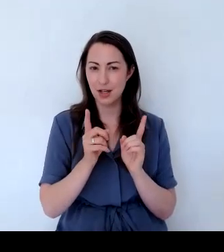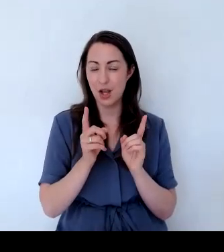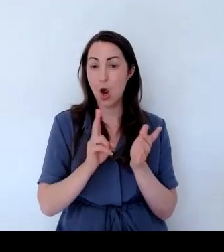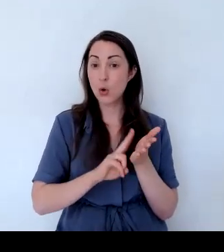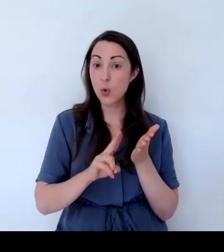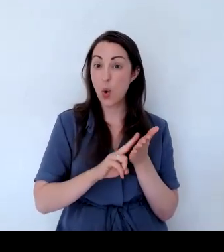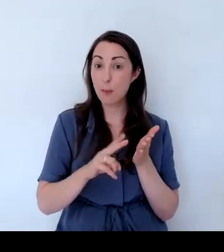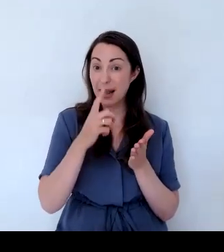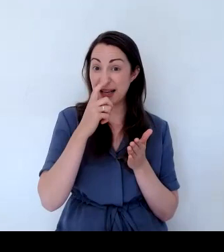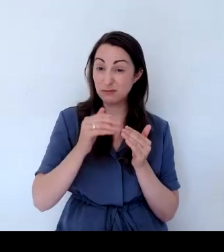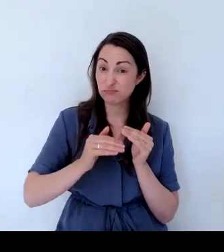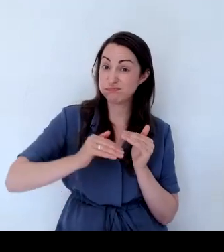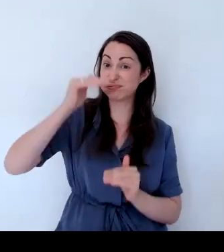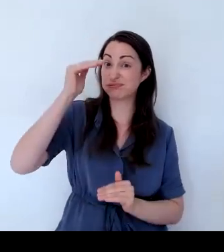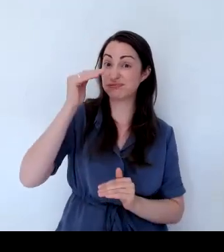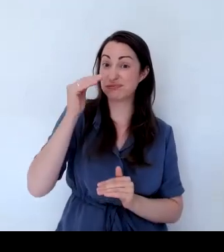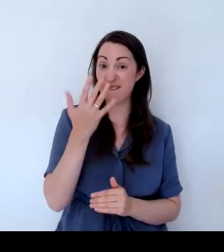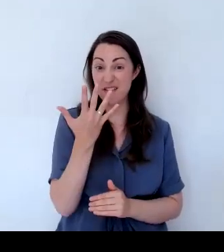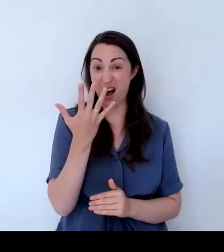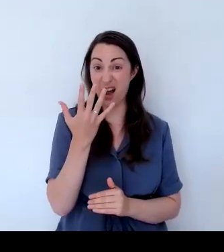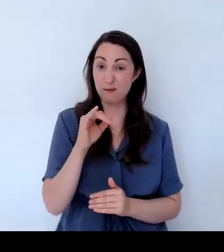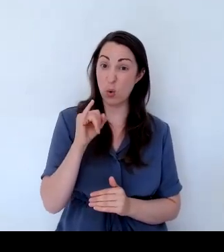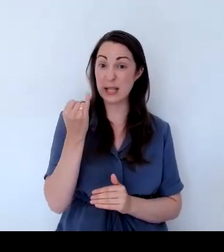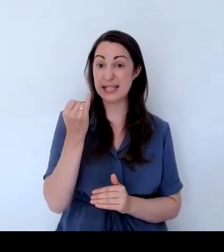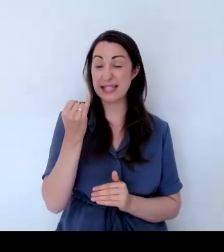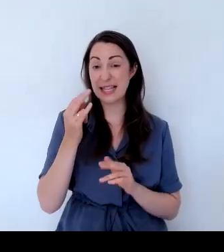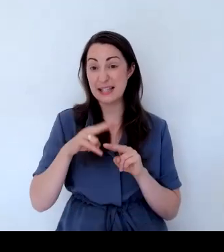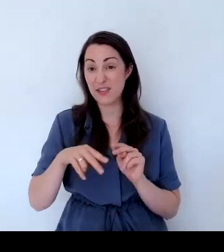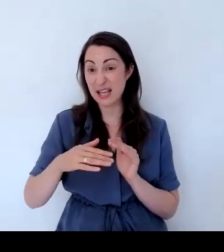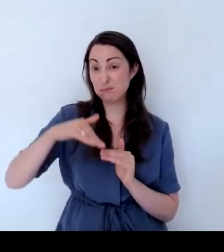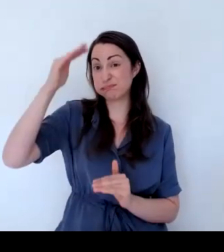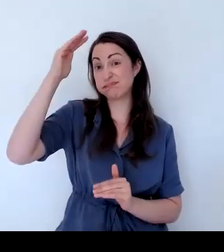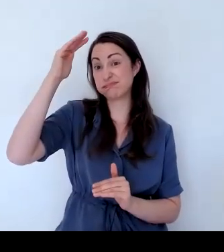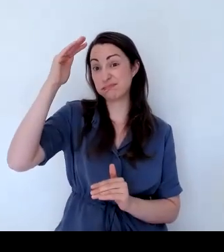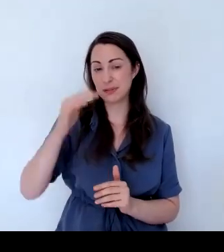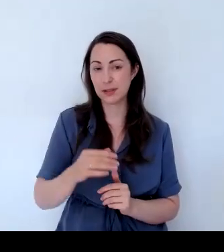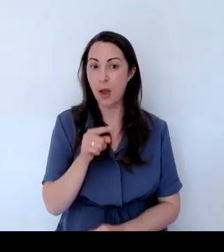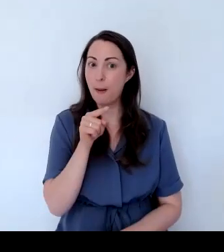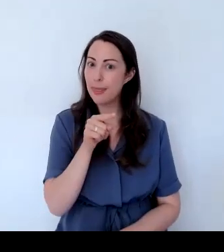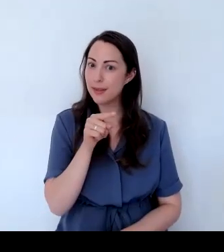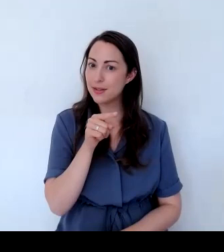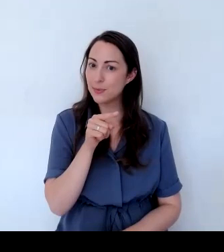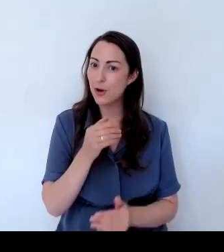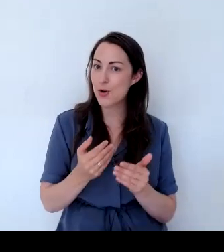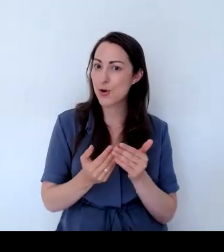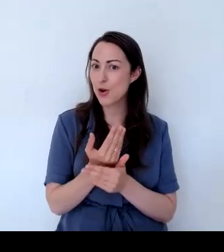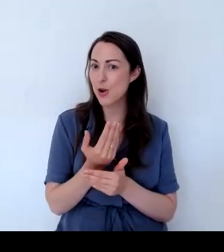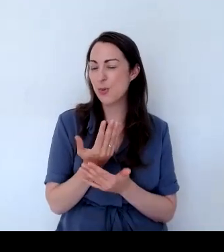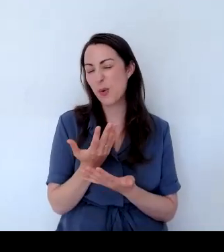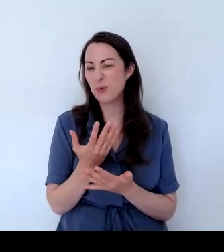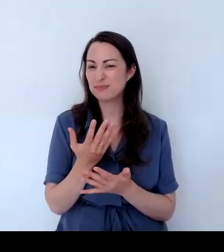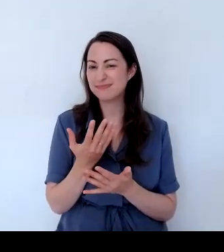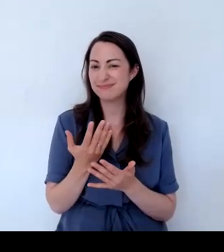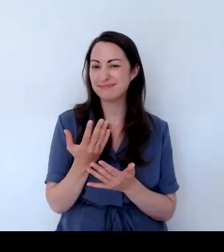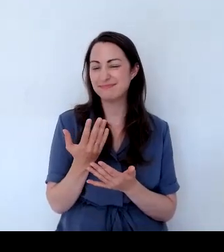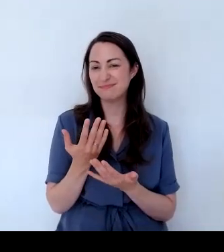up to five, six feet tall. But this one is new, well, fairly new. It's